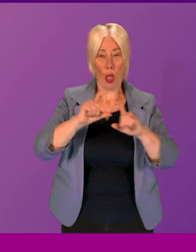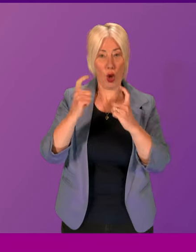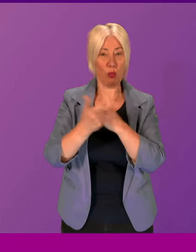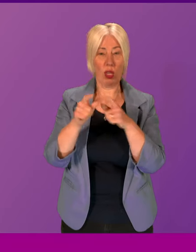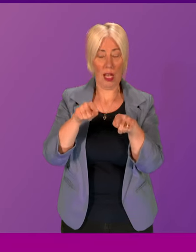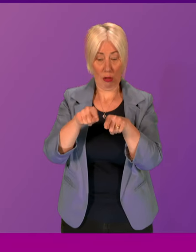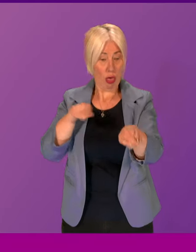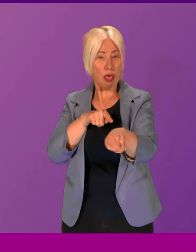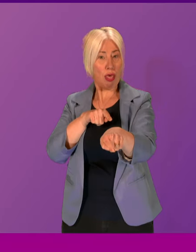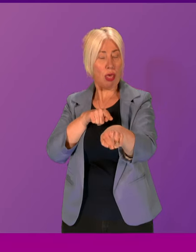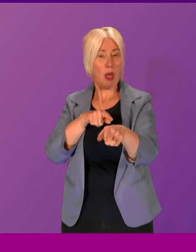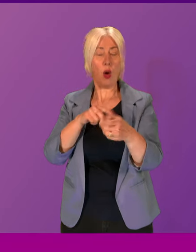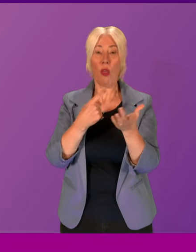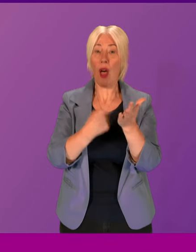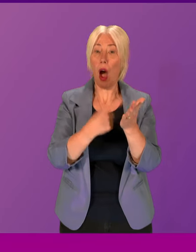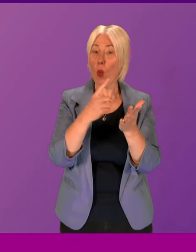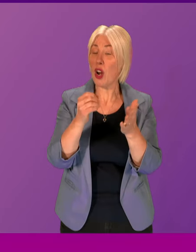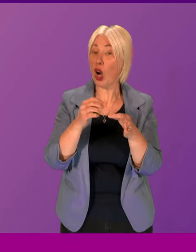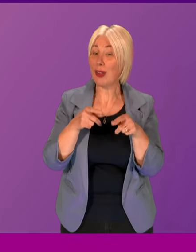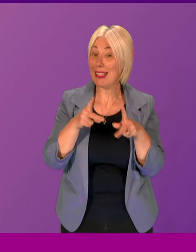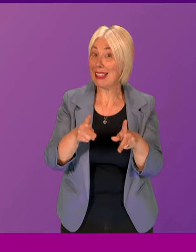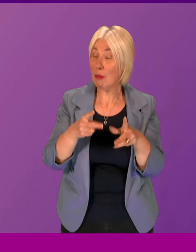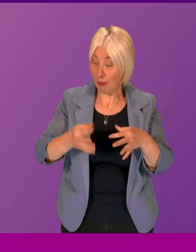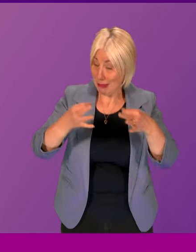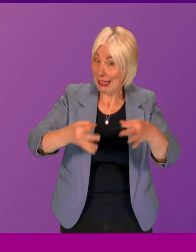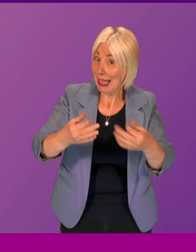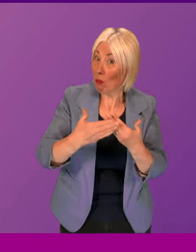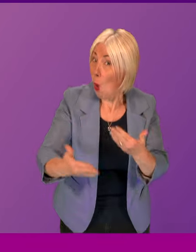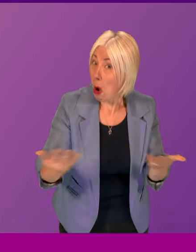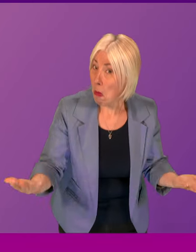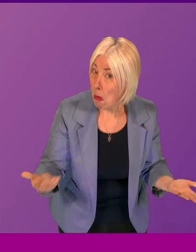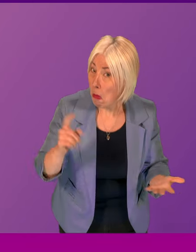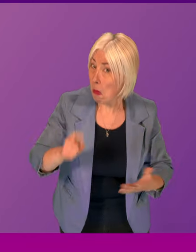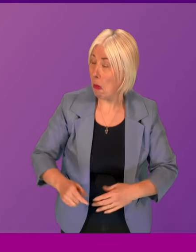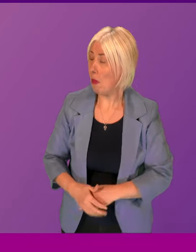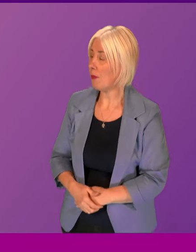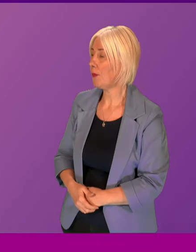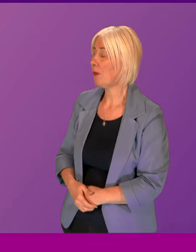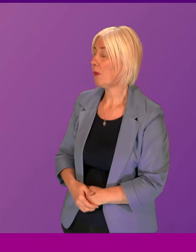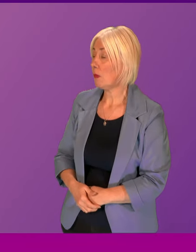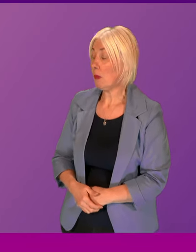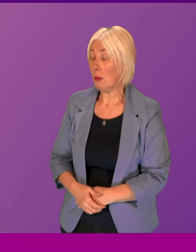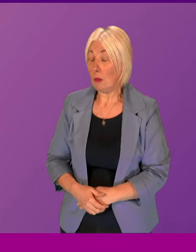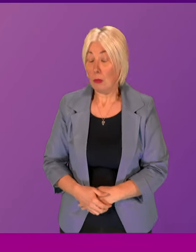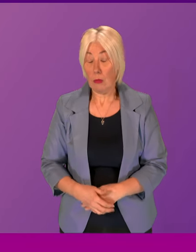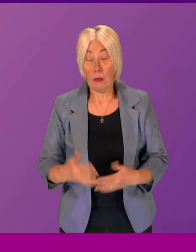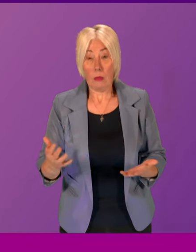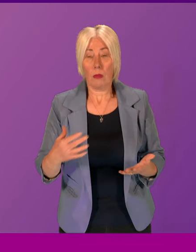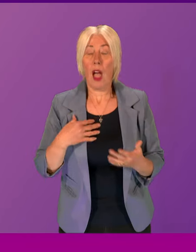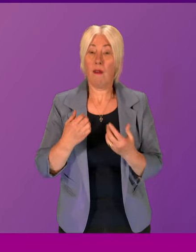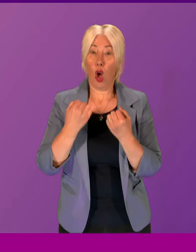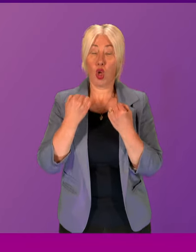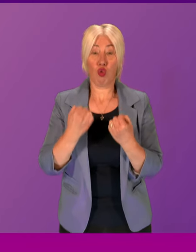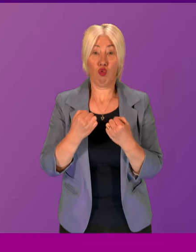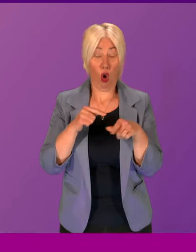And will the R100 scheme be delayed any further? First Minister? Well, first of all, we do have a strong